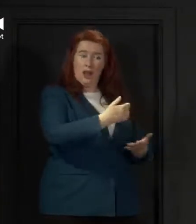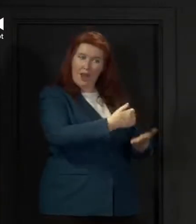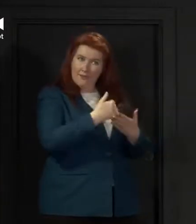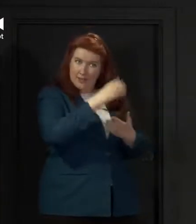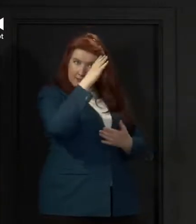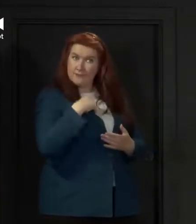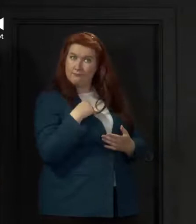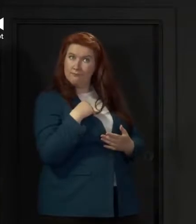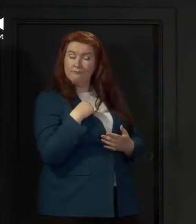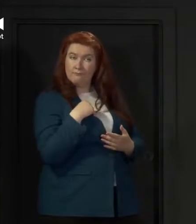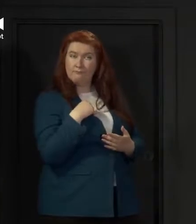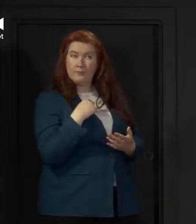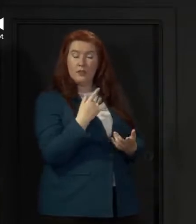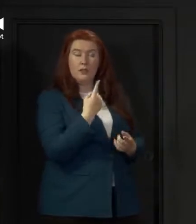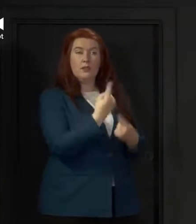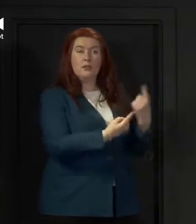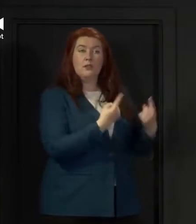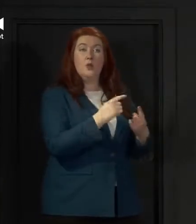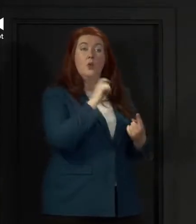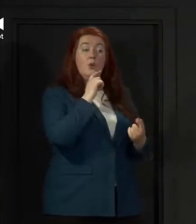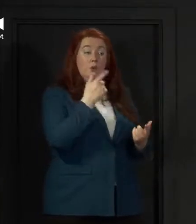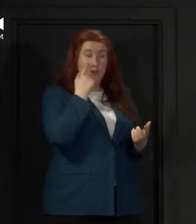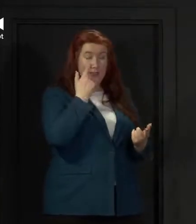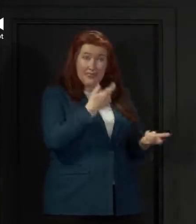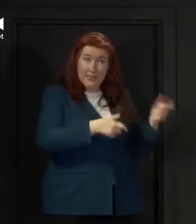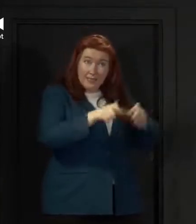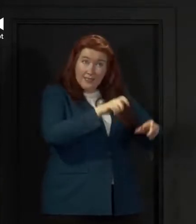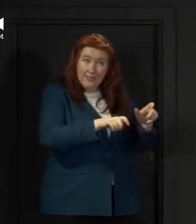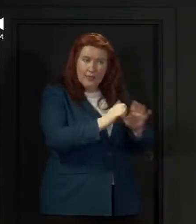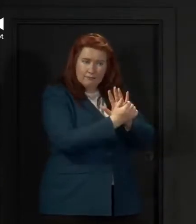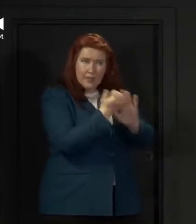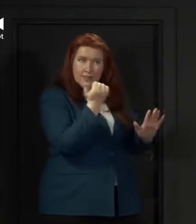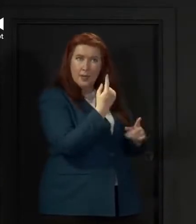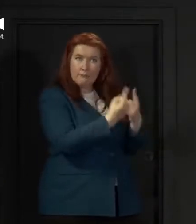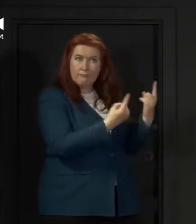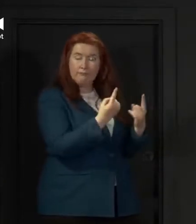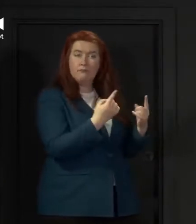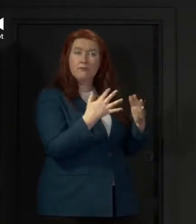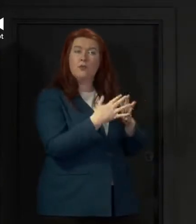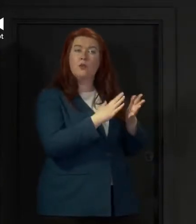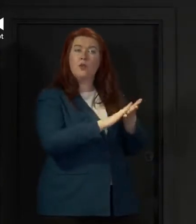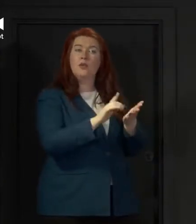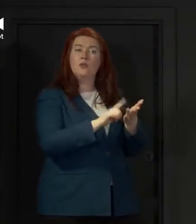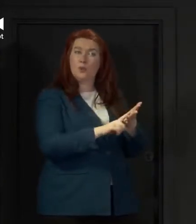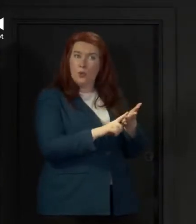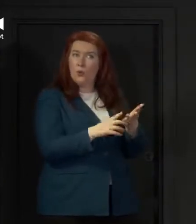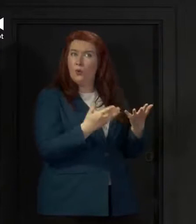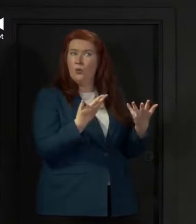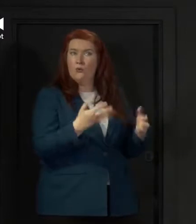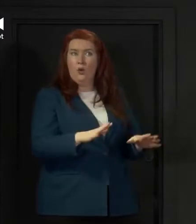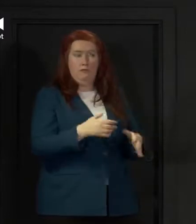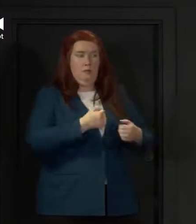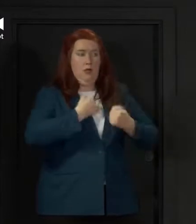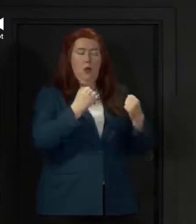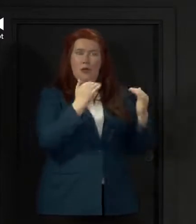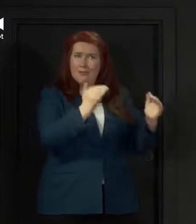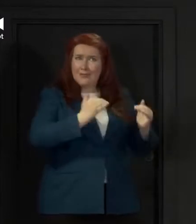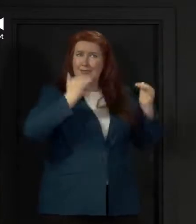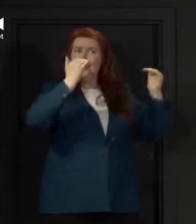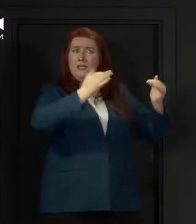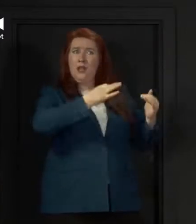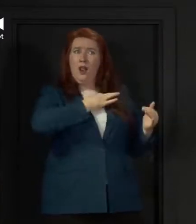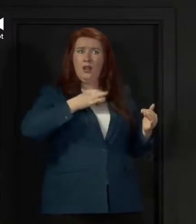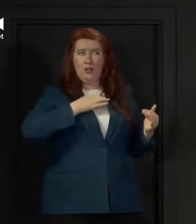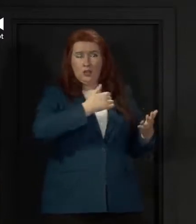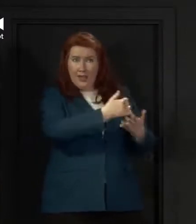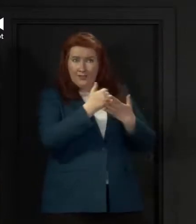those who are scientifically expert in this what the world health organization said from our very senior clinicians and